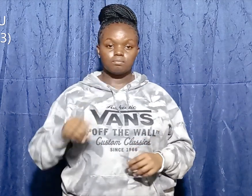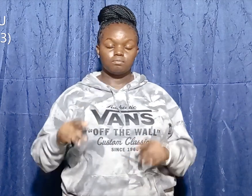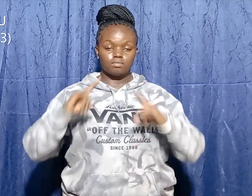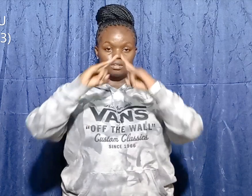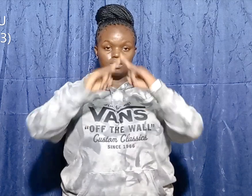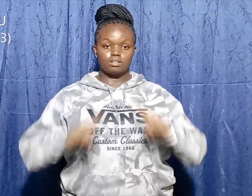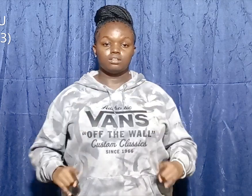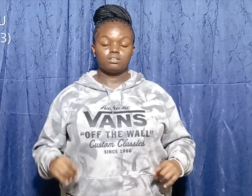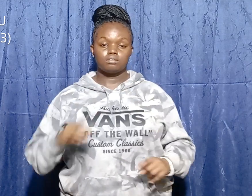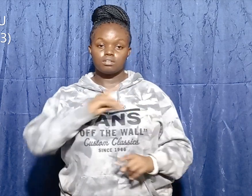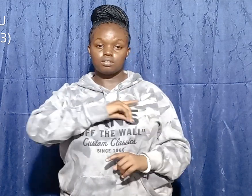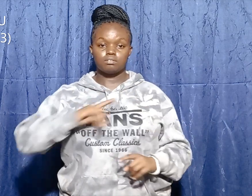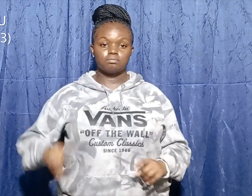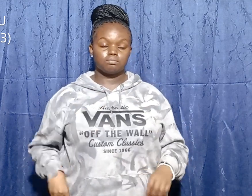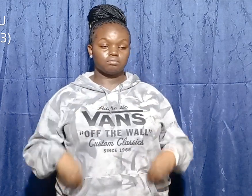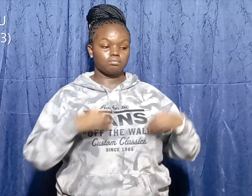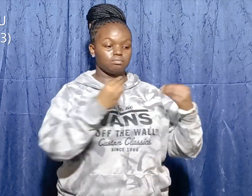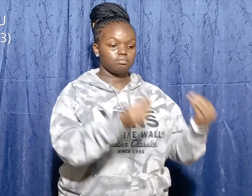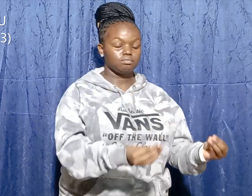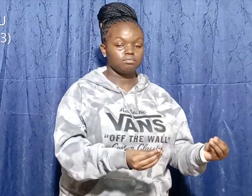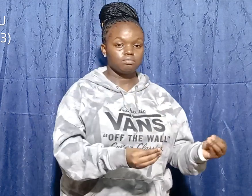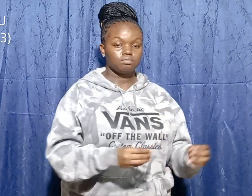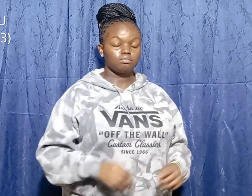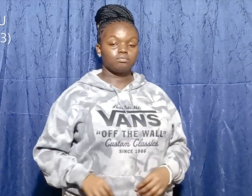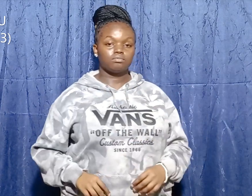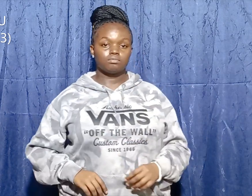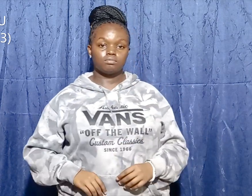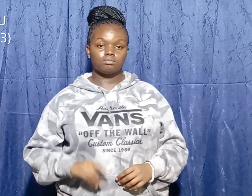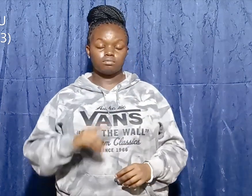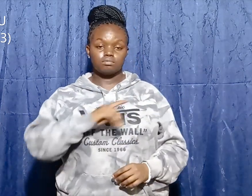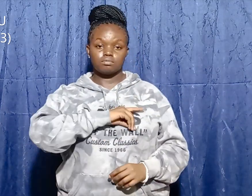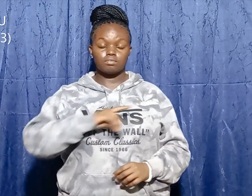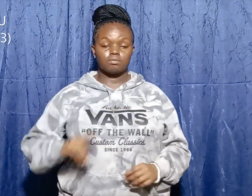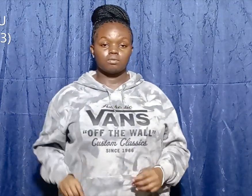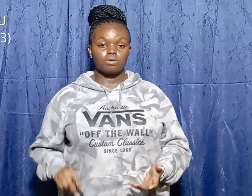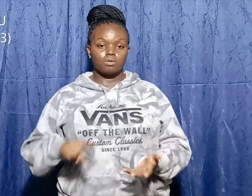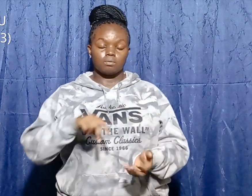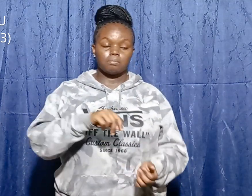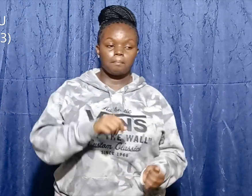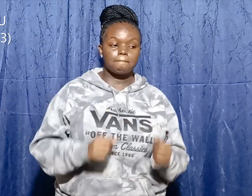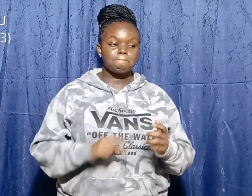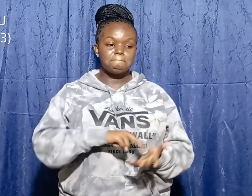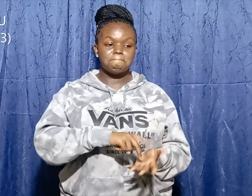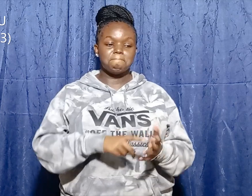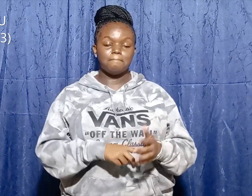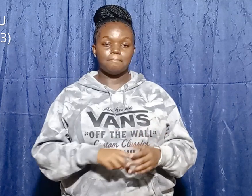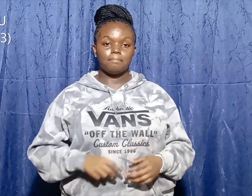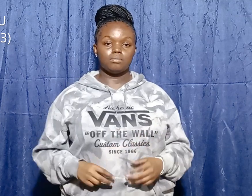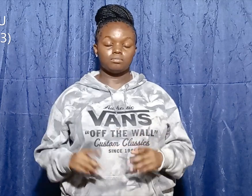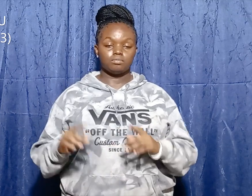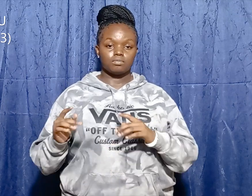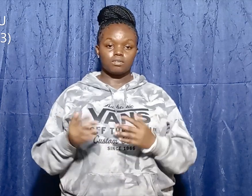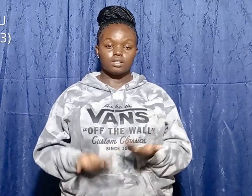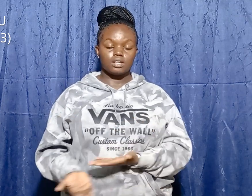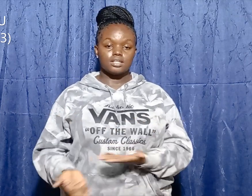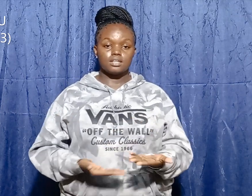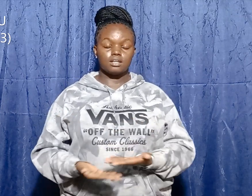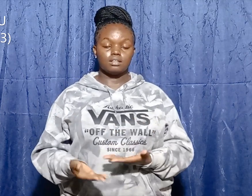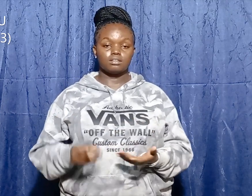David ran to the battle, greeted and interacted with the brothers. When David was interacting